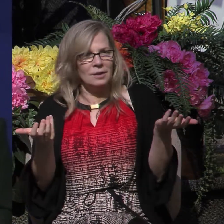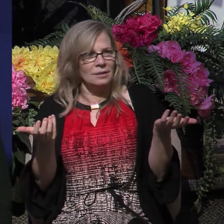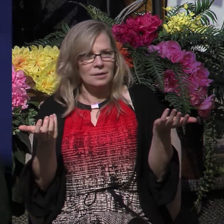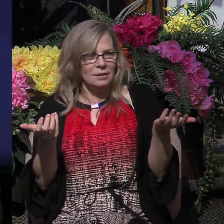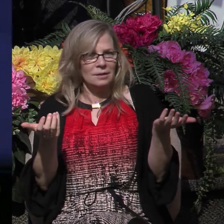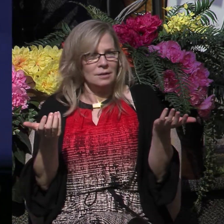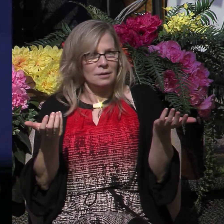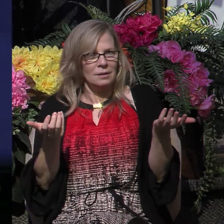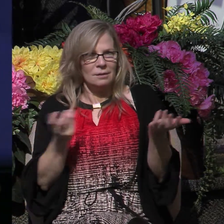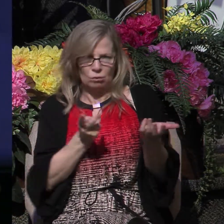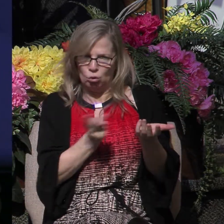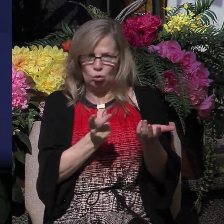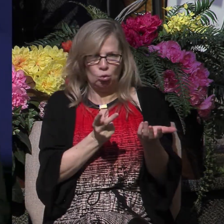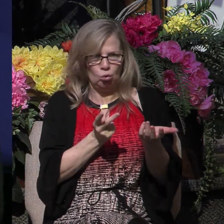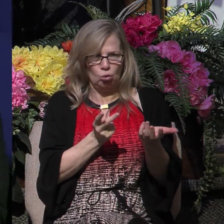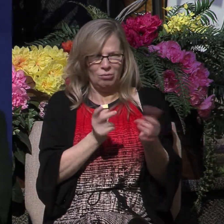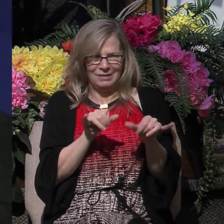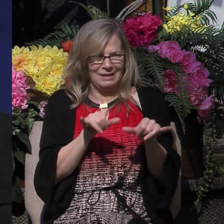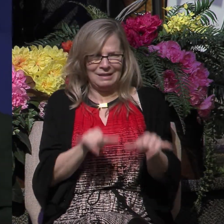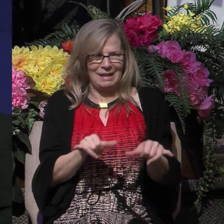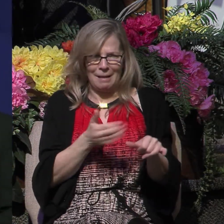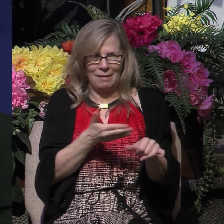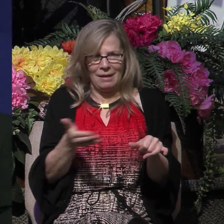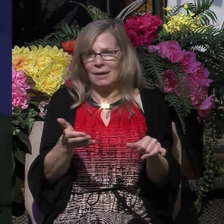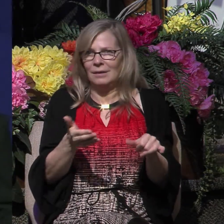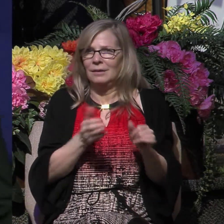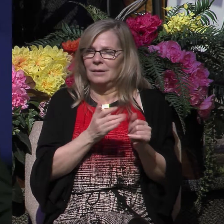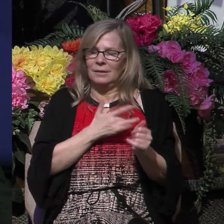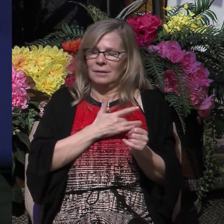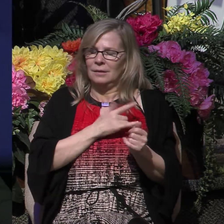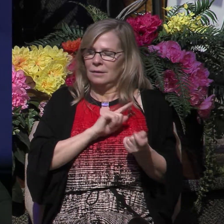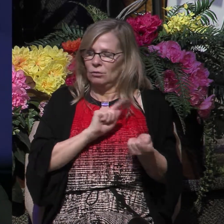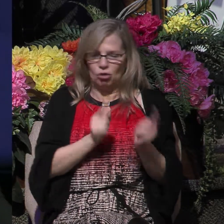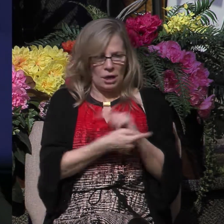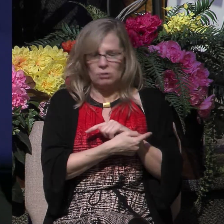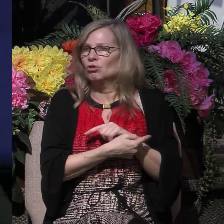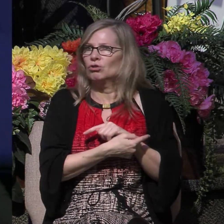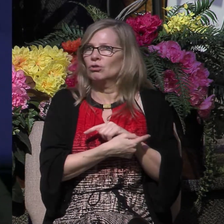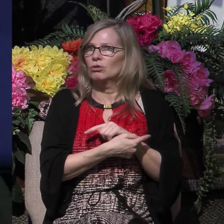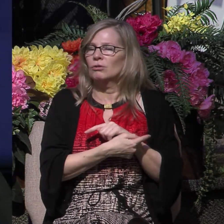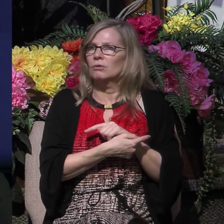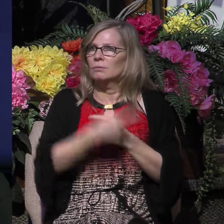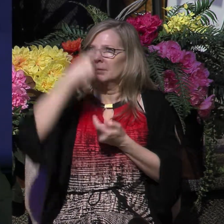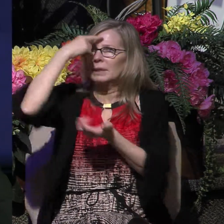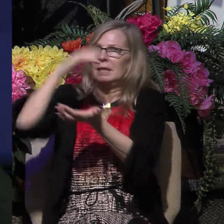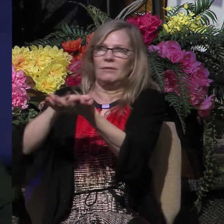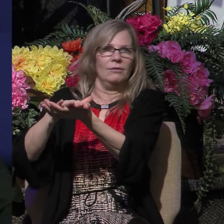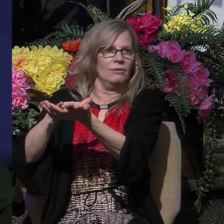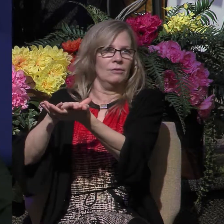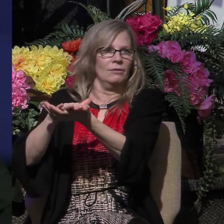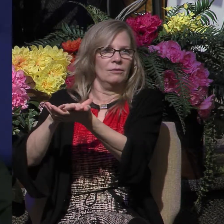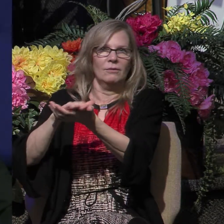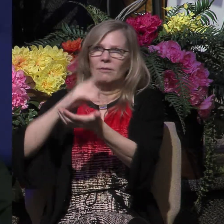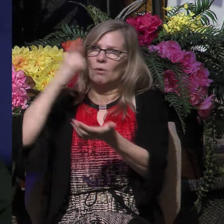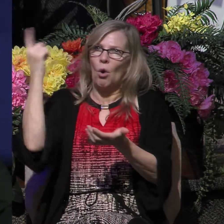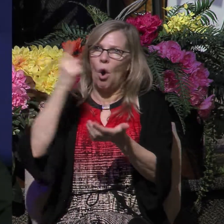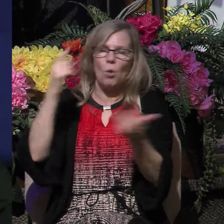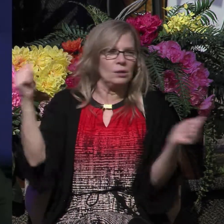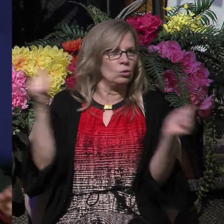They are two sides of the same coin. They're always found together in those who have come to salvation in Christ. If